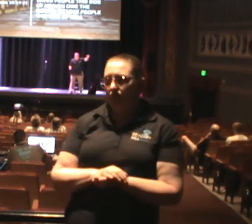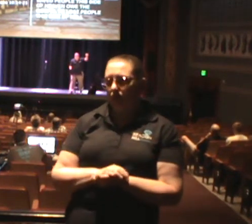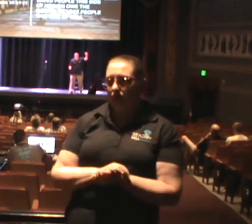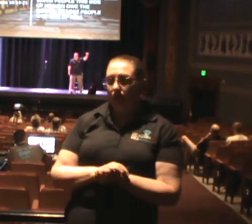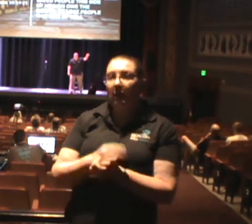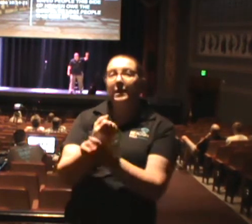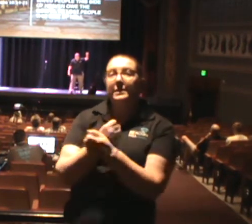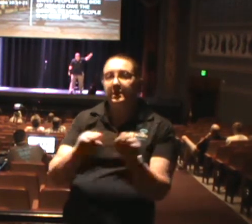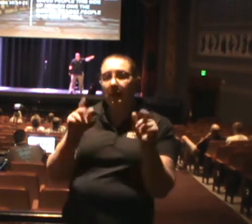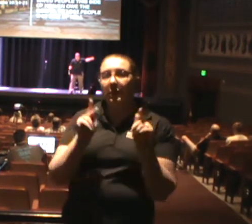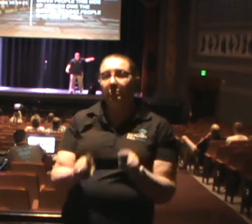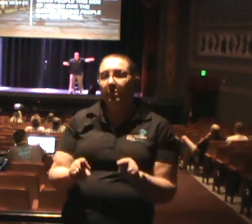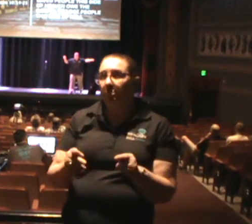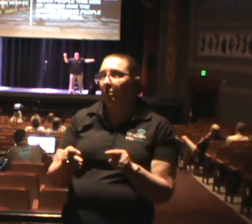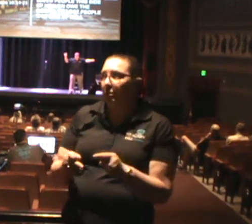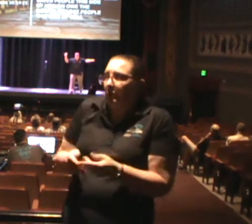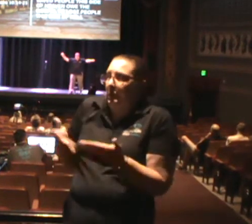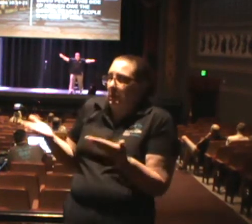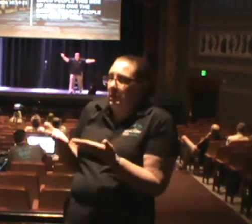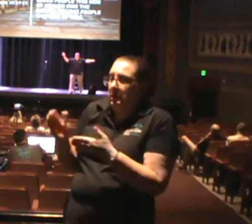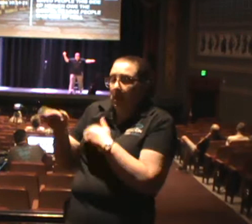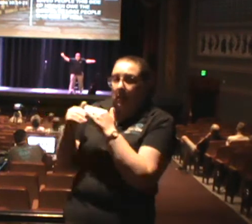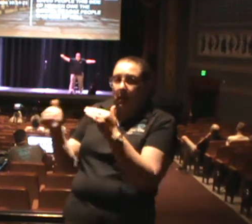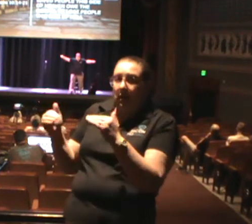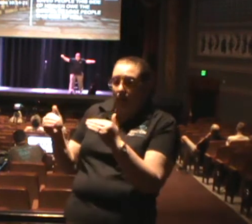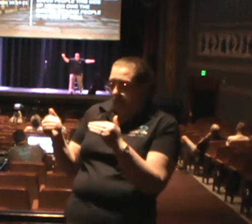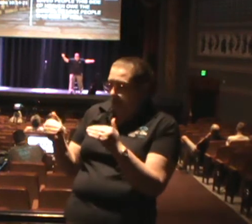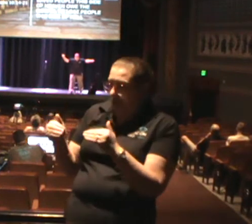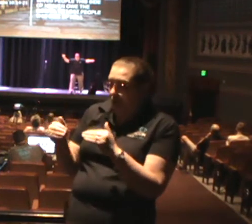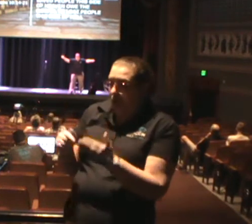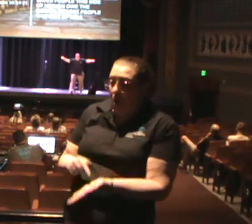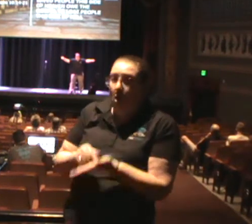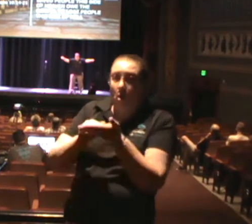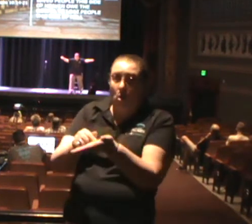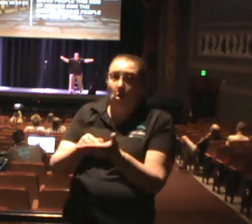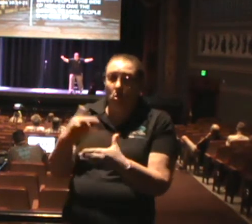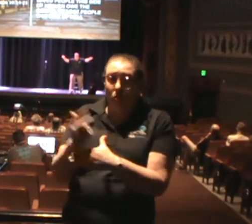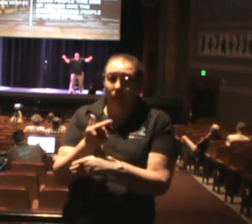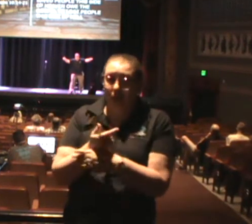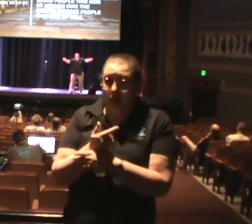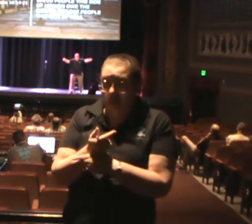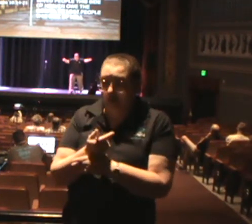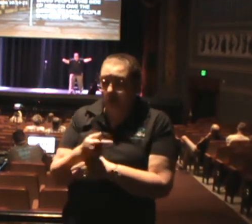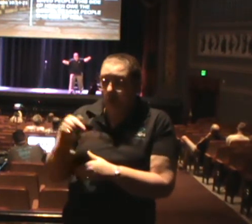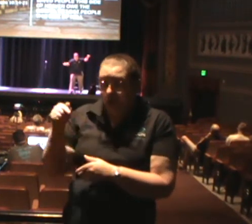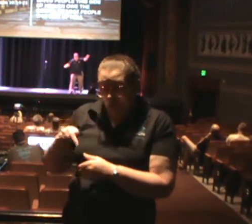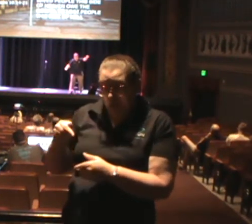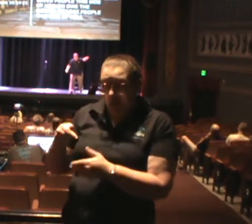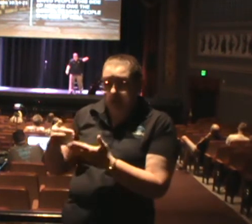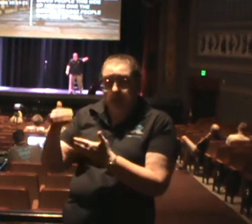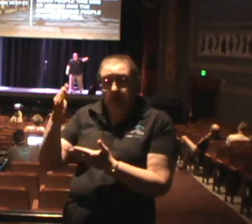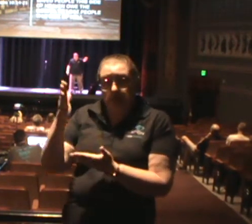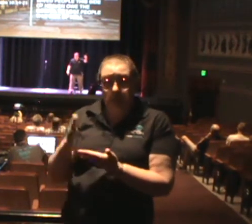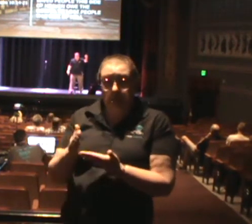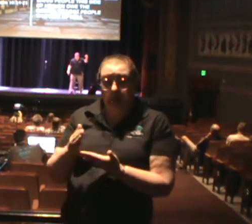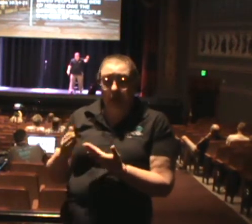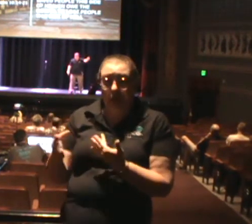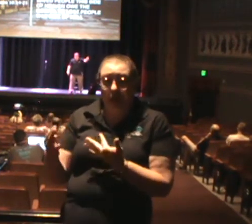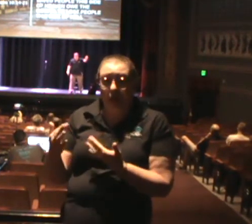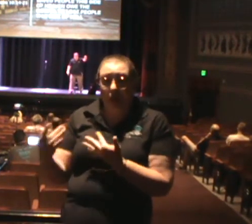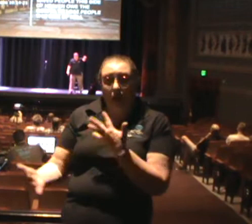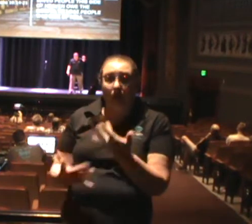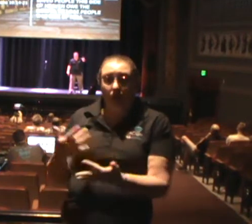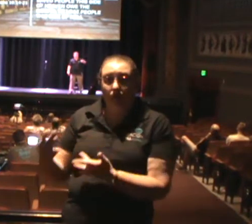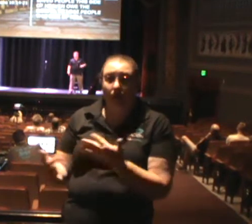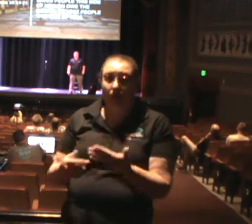that saved people this side of heaven, oh, the gospel of the lost people this side of hell. So it's not a question that if you are sent, it's a